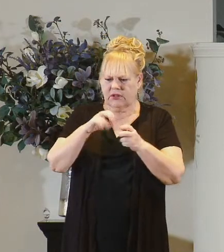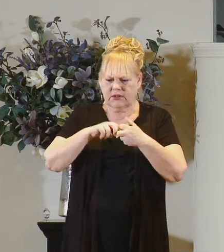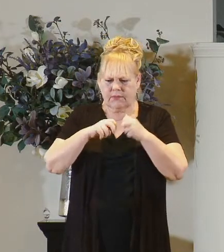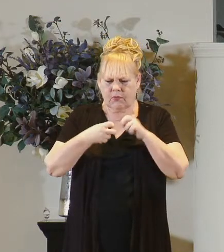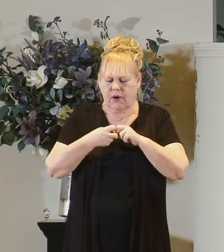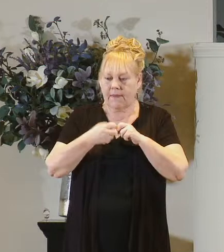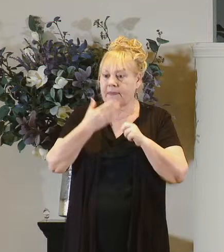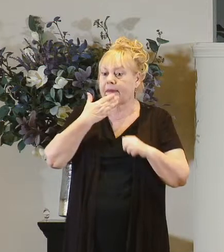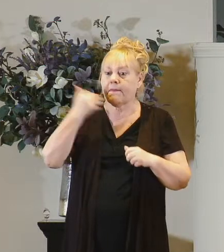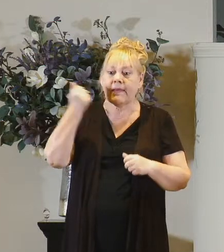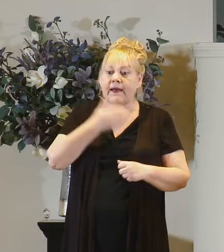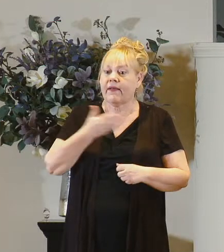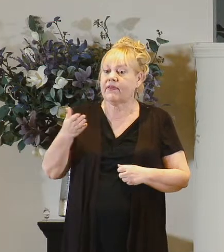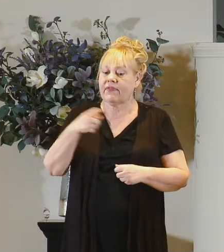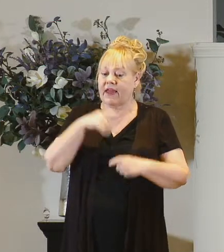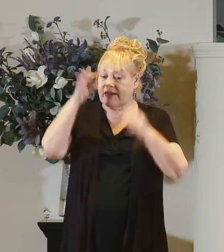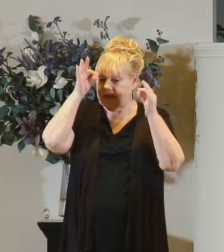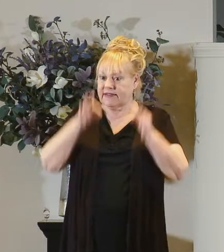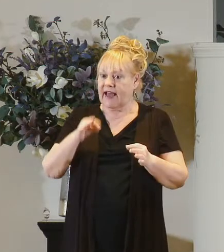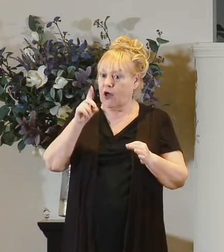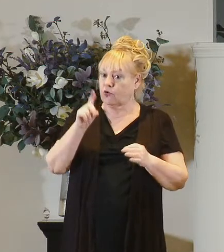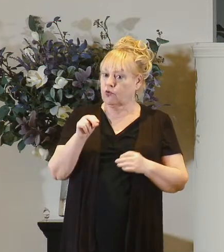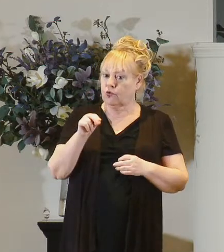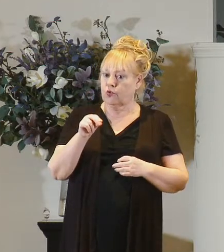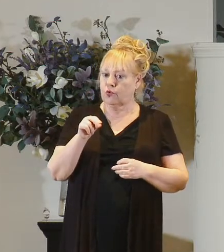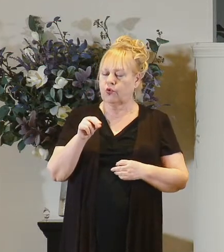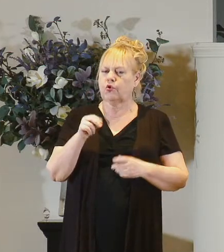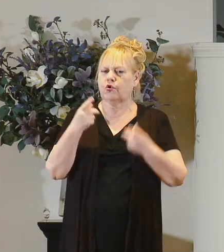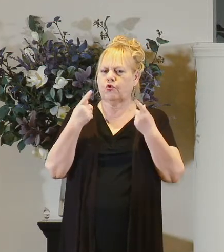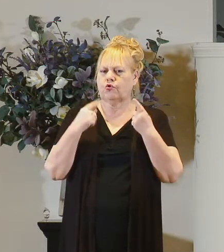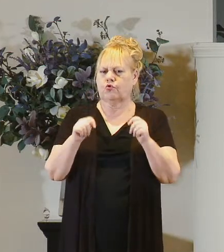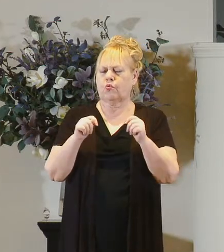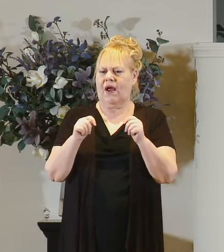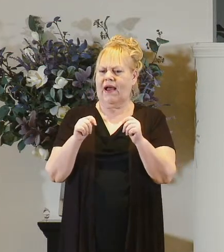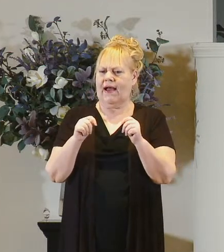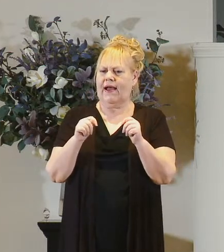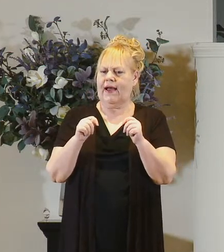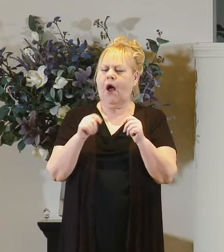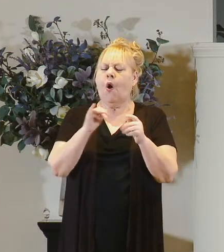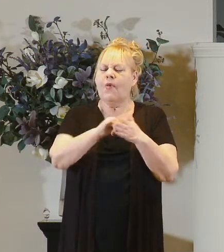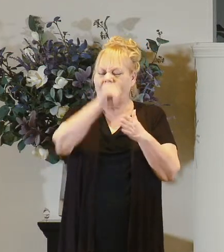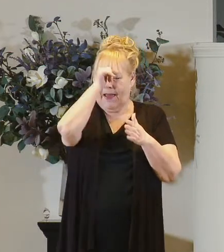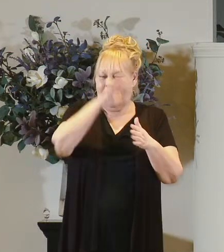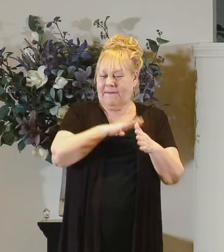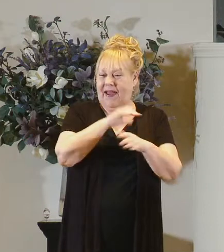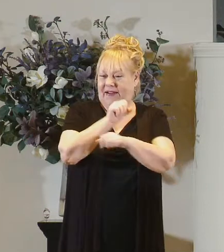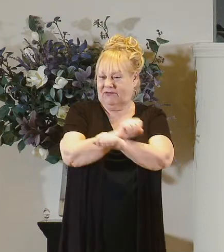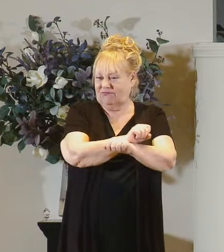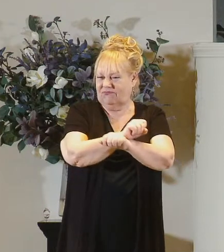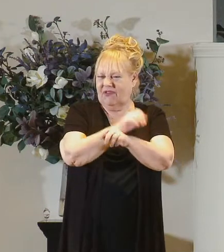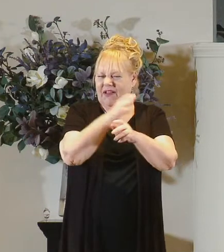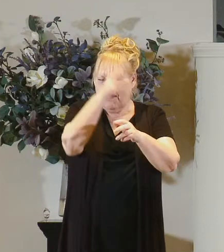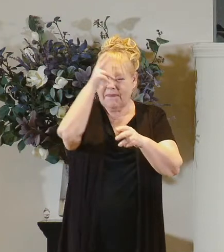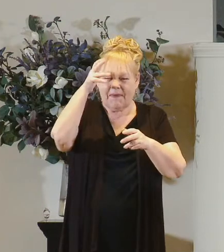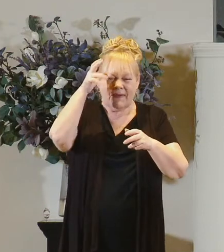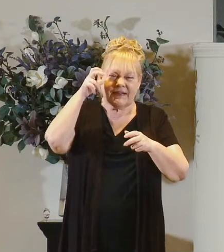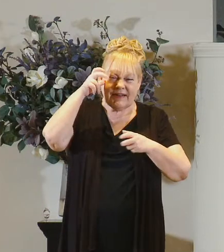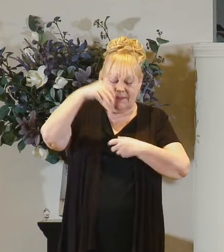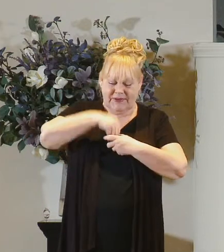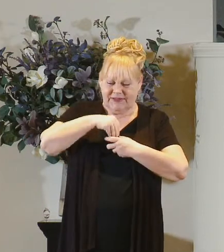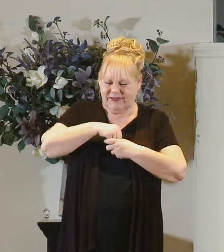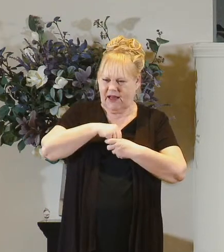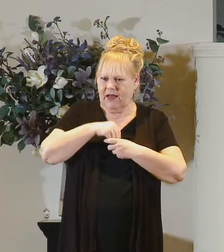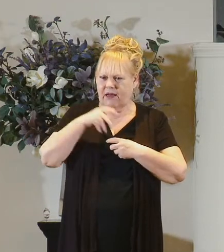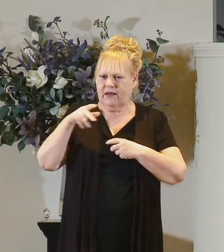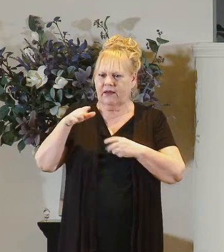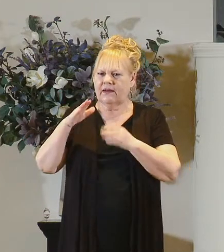thing that they've decided to do at this point is to try to keep him subdued by using chains and irons